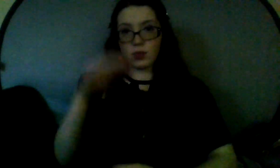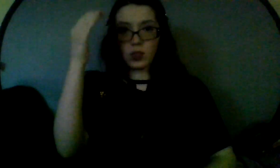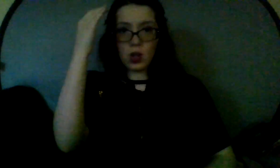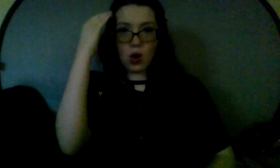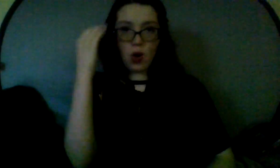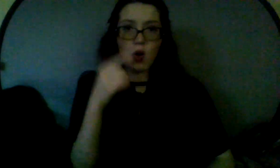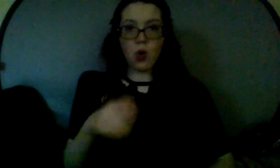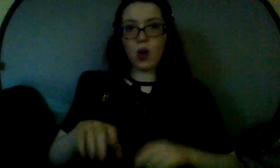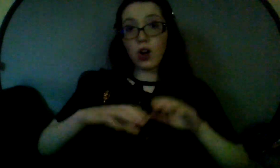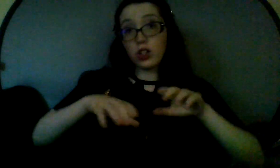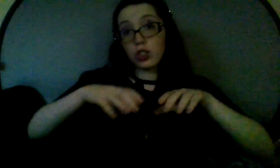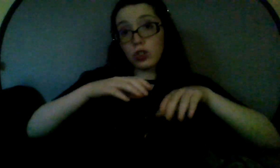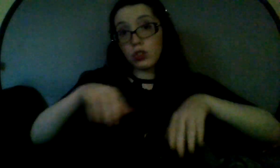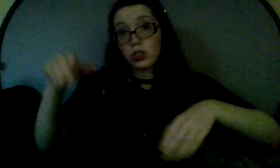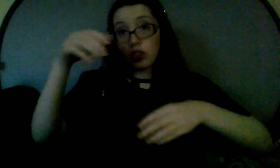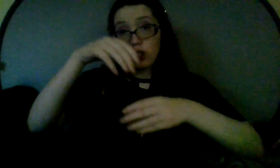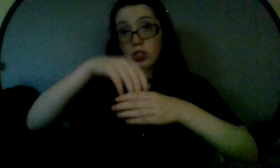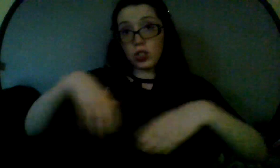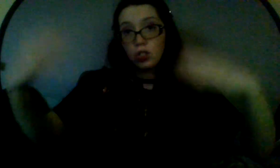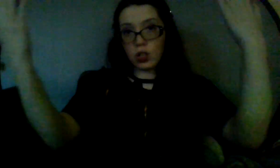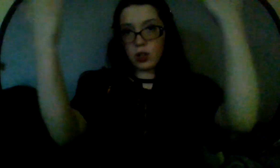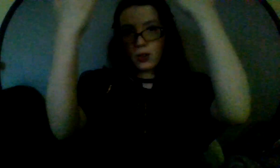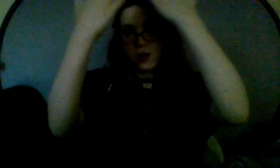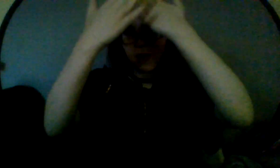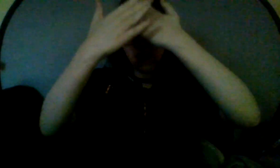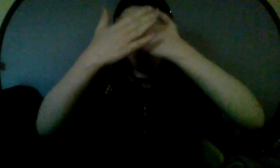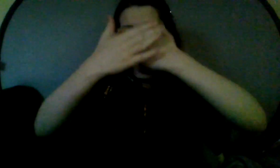know what you did in the dawn